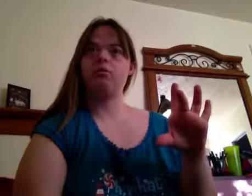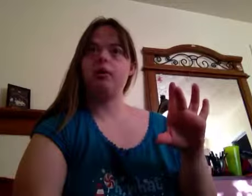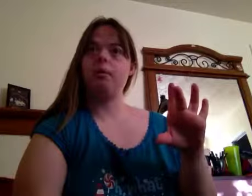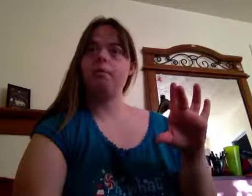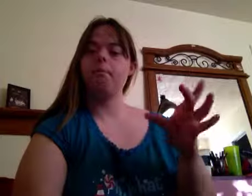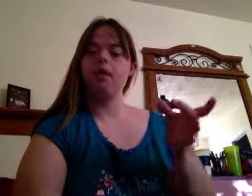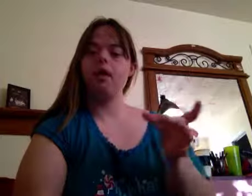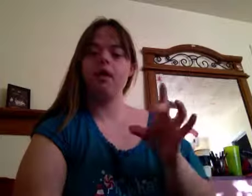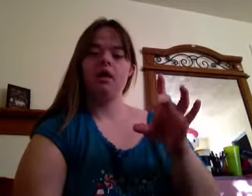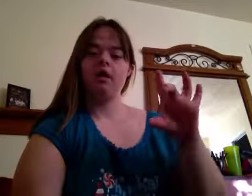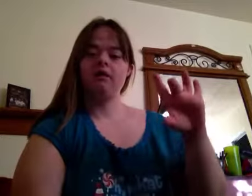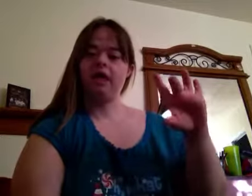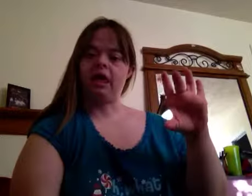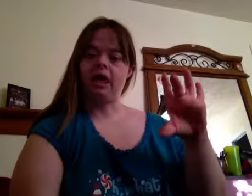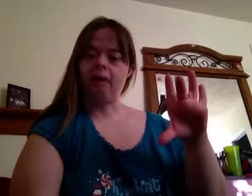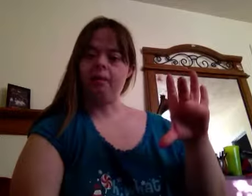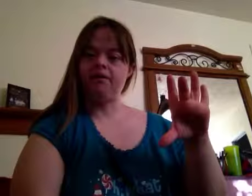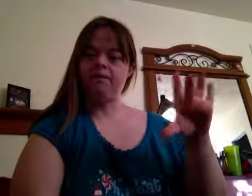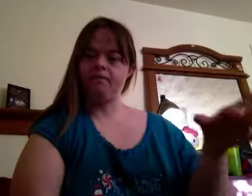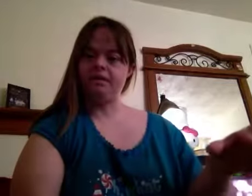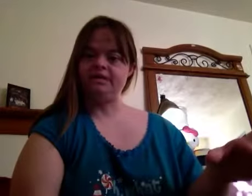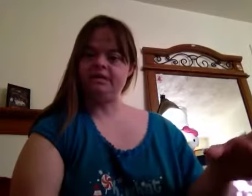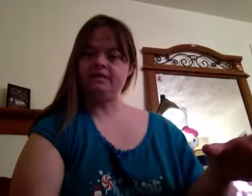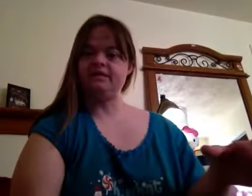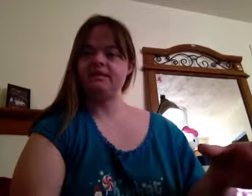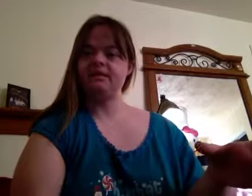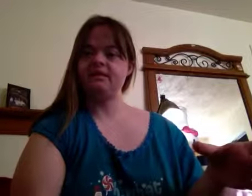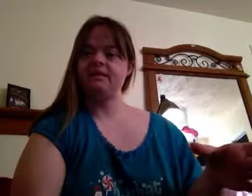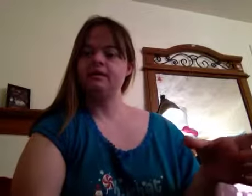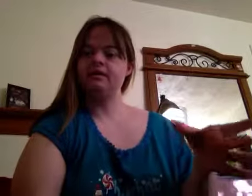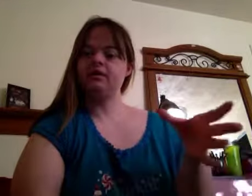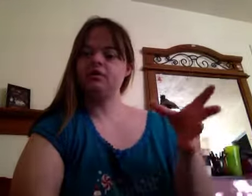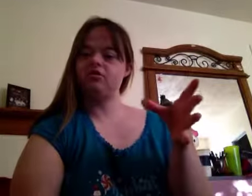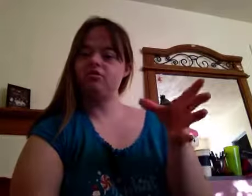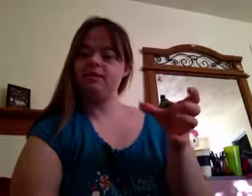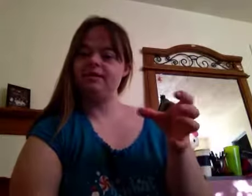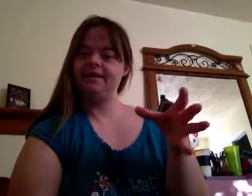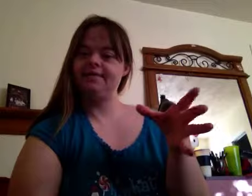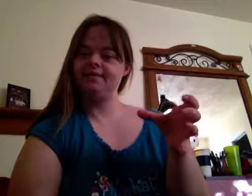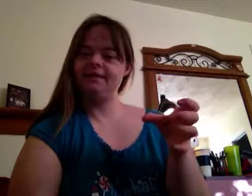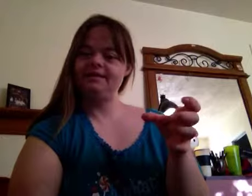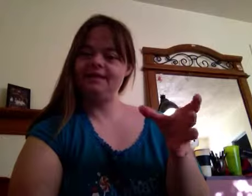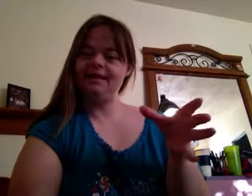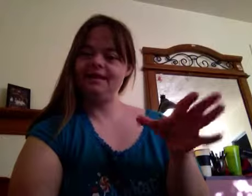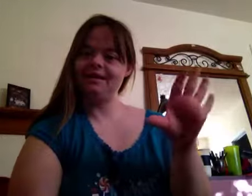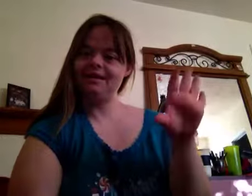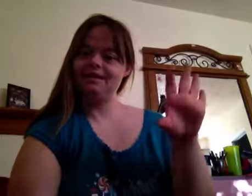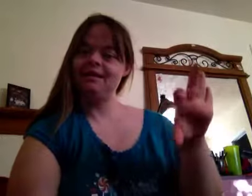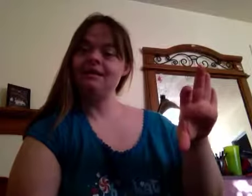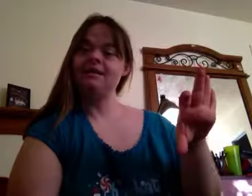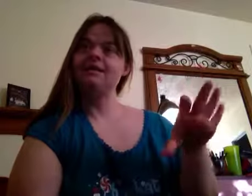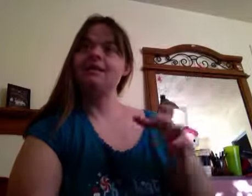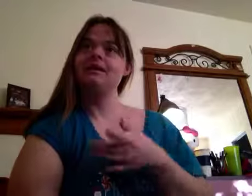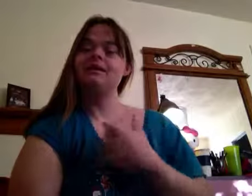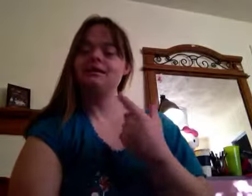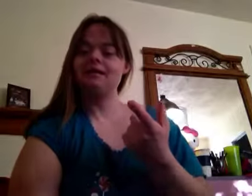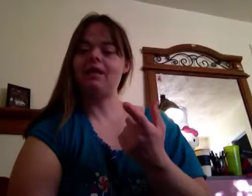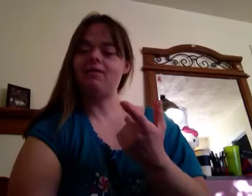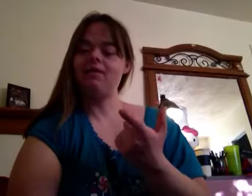about them. It's like a cup and you freeze it. It's called Squeezy Freezy. And that's really